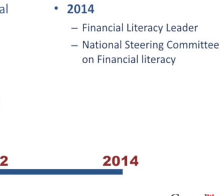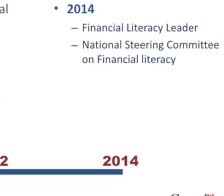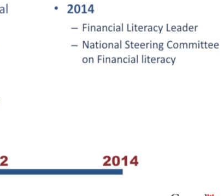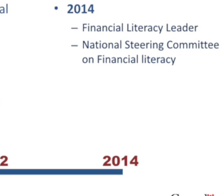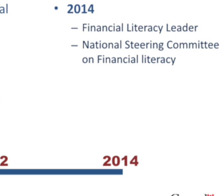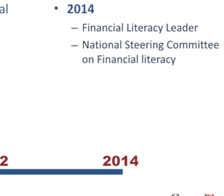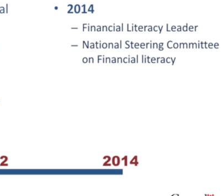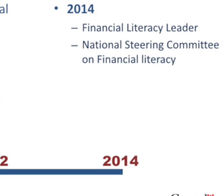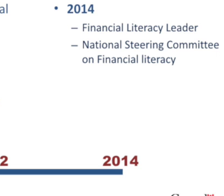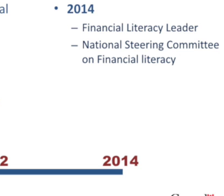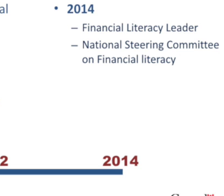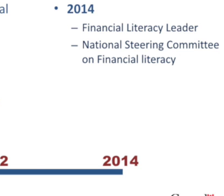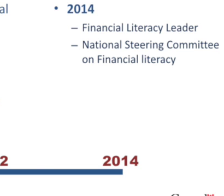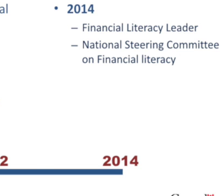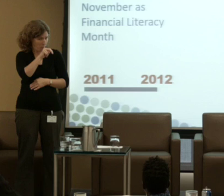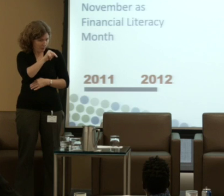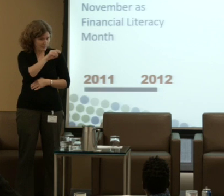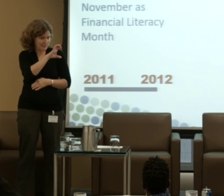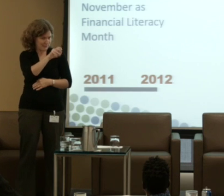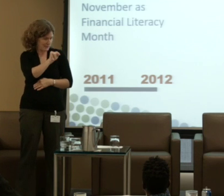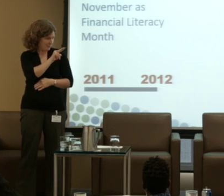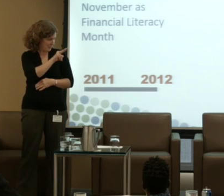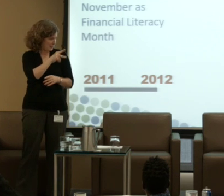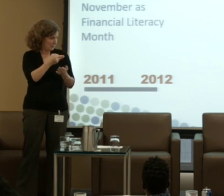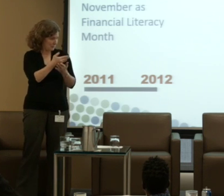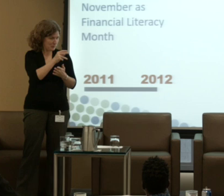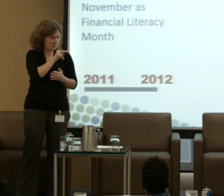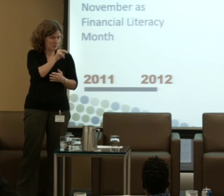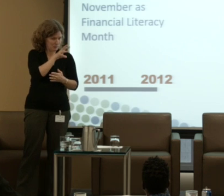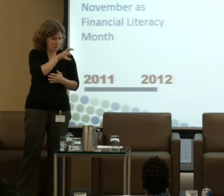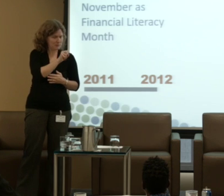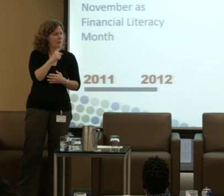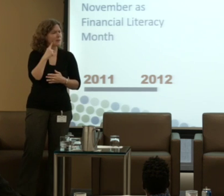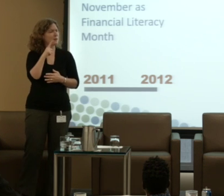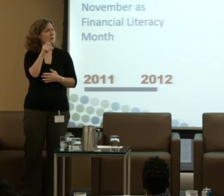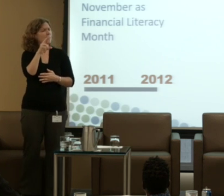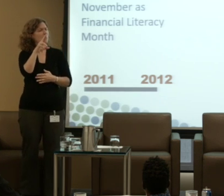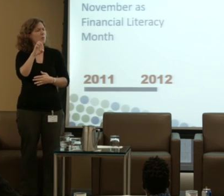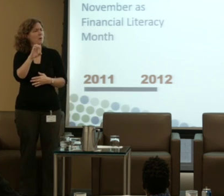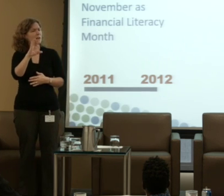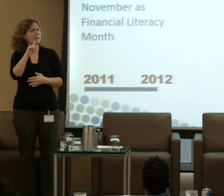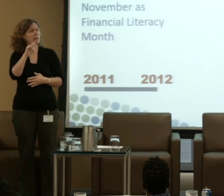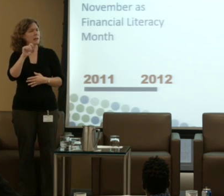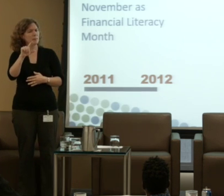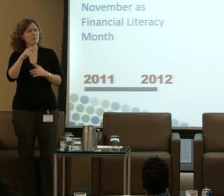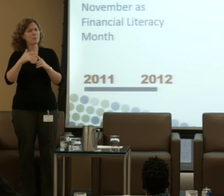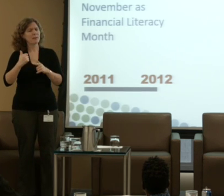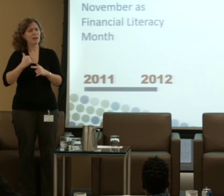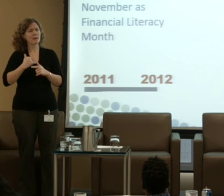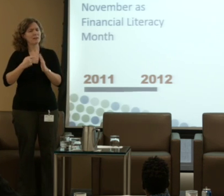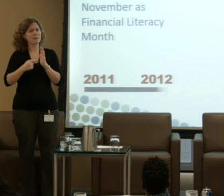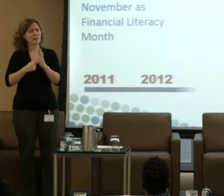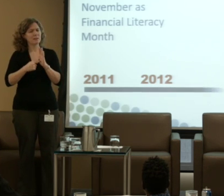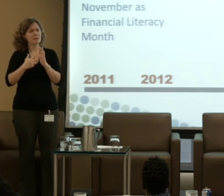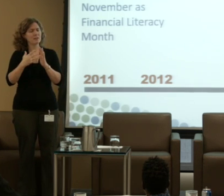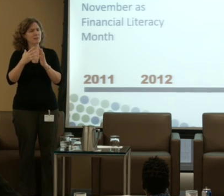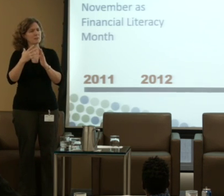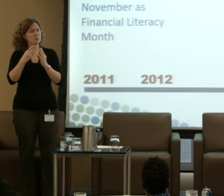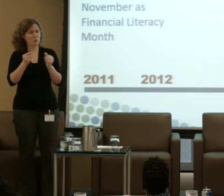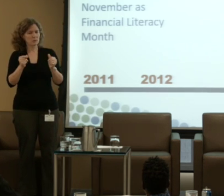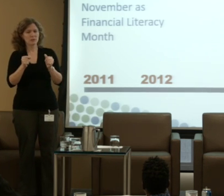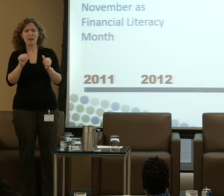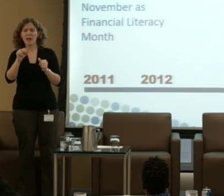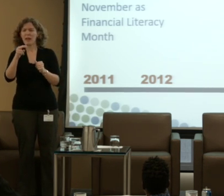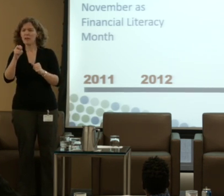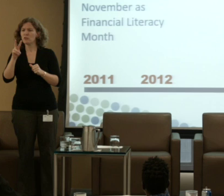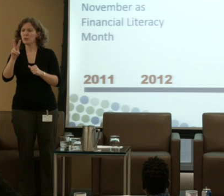Prosper, Pat Foran, CTV News reporter. I saw Laurie Campbell from Credit Canada Debt Solutions, and Andrew Nicholson